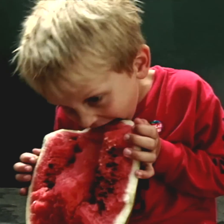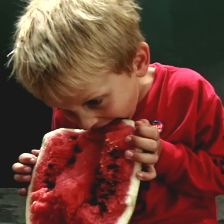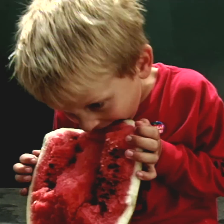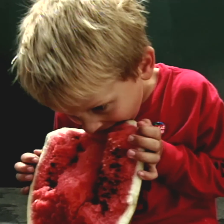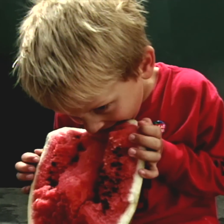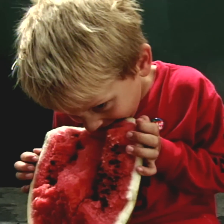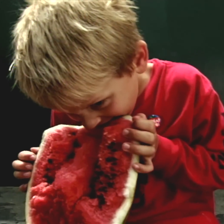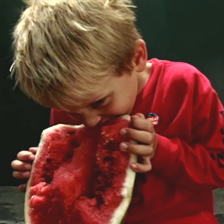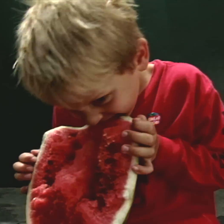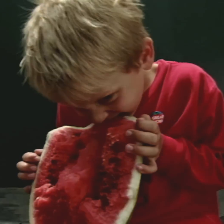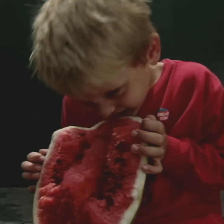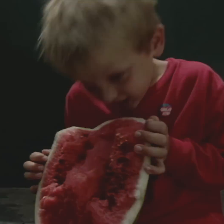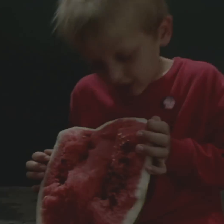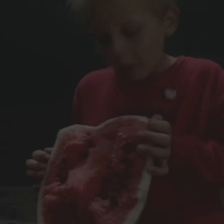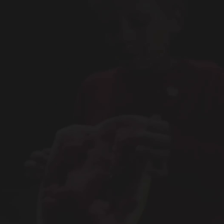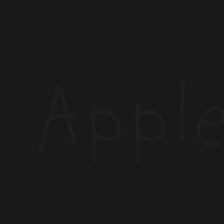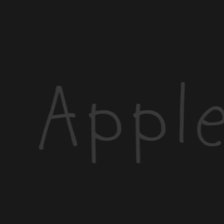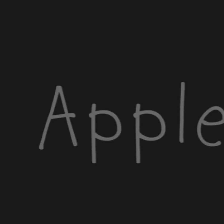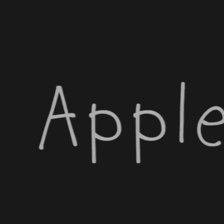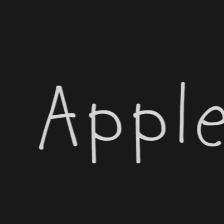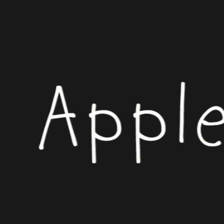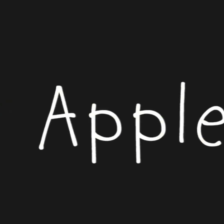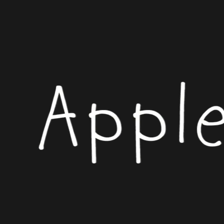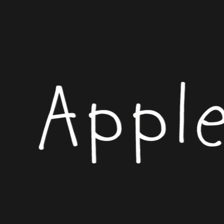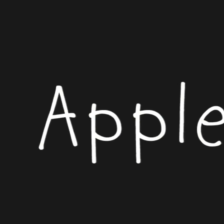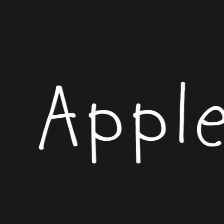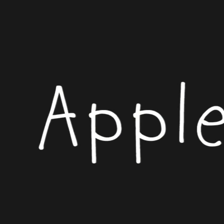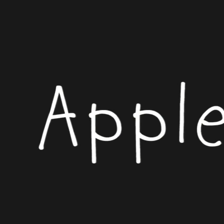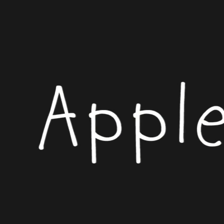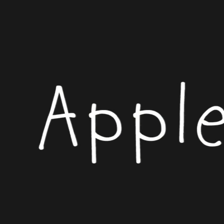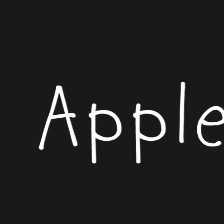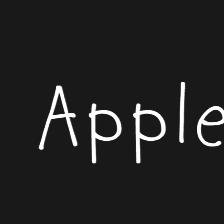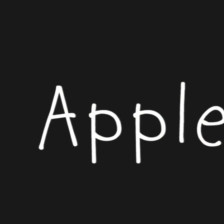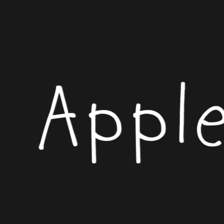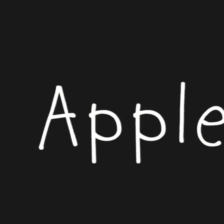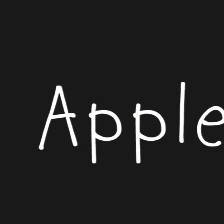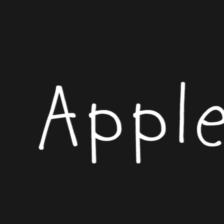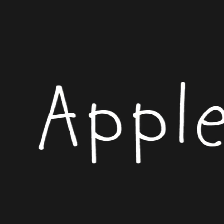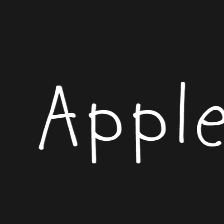Watermelon. Apple. Apple. Apples.